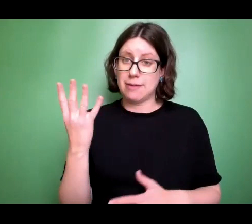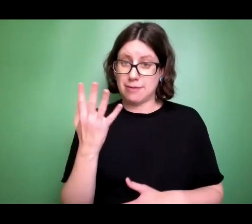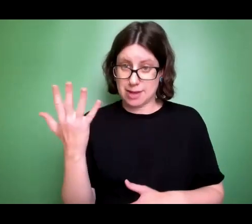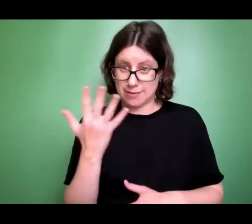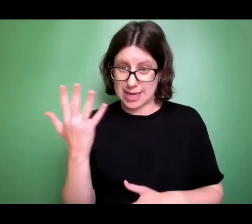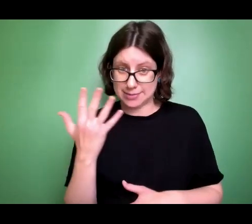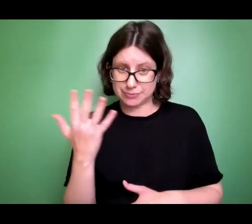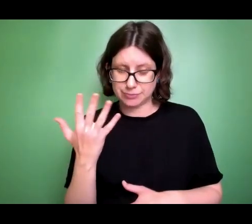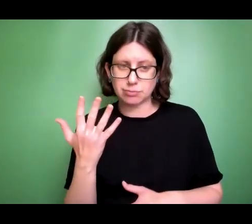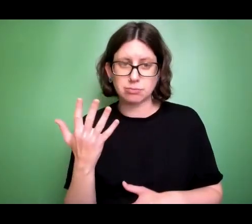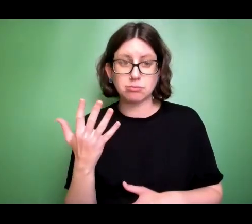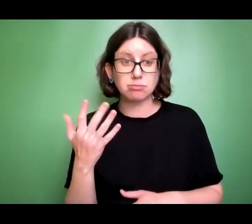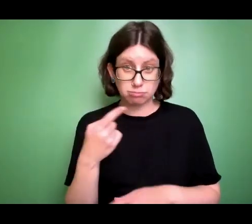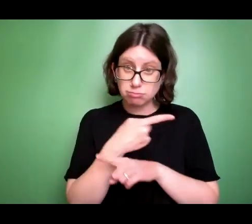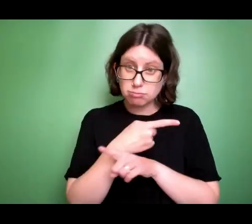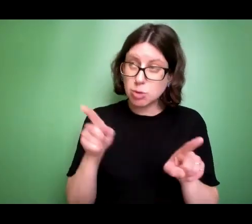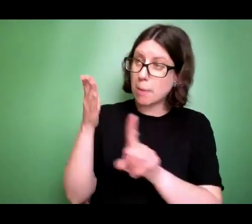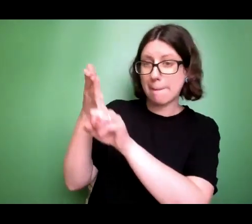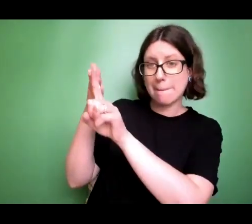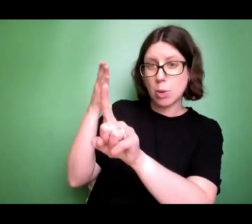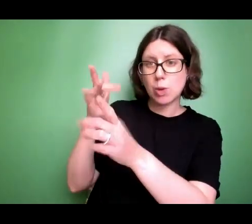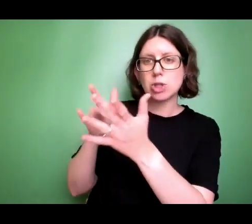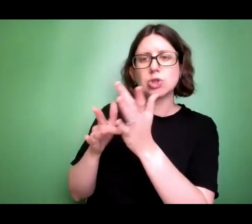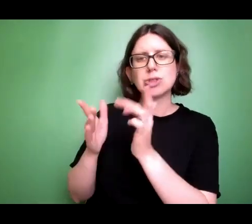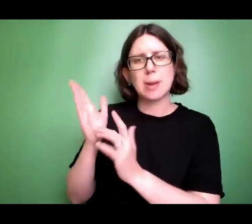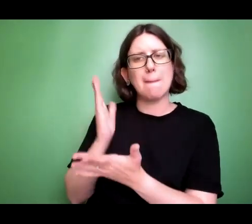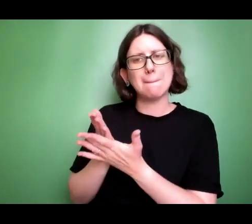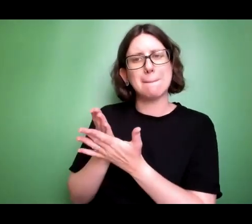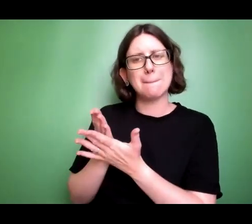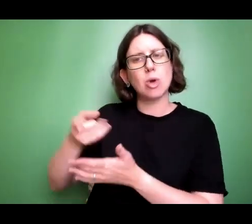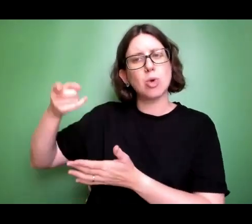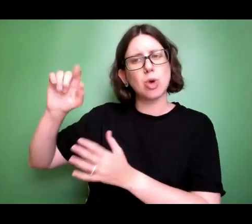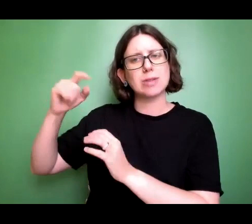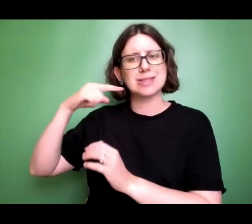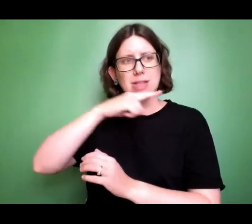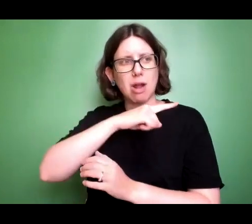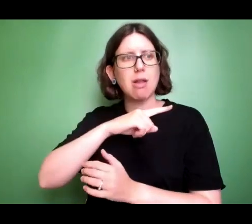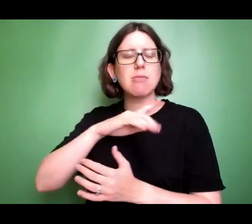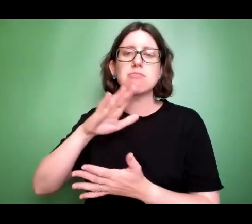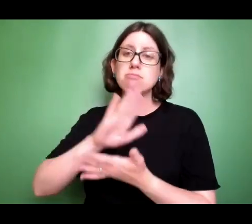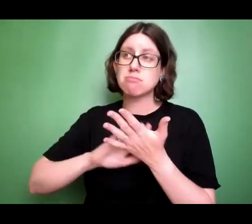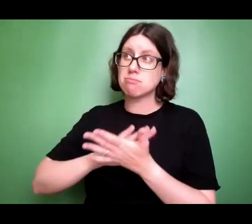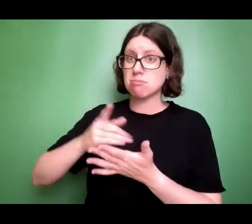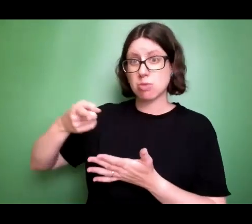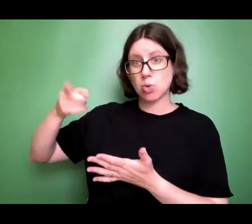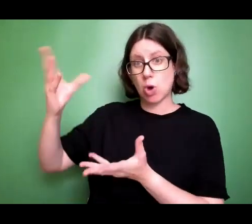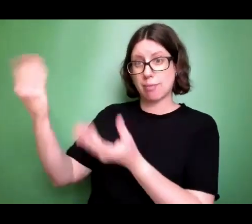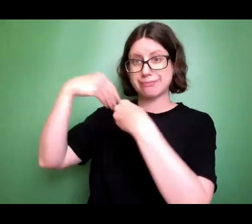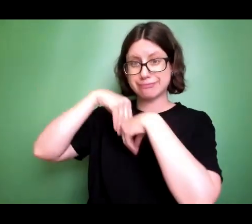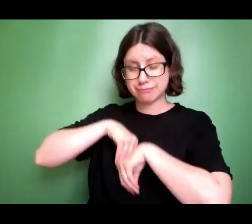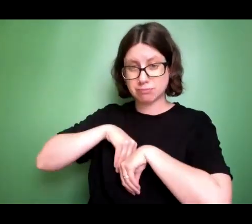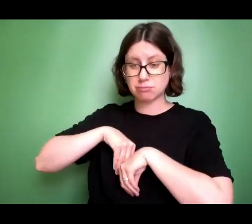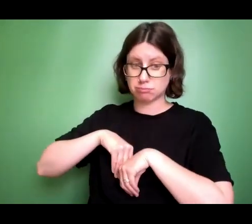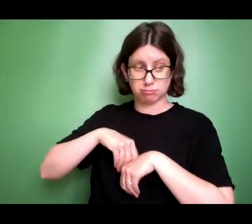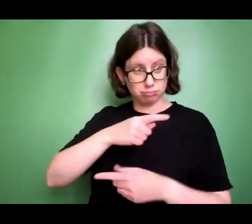If anyone acknowledges that Jesus is the son of God, God lives in them and they in God. And so we know and